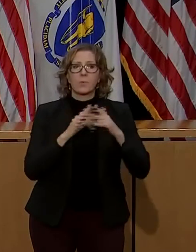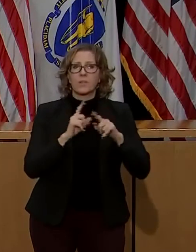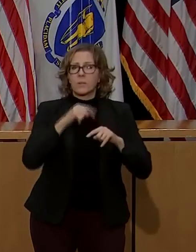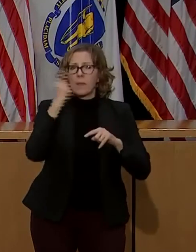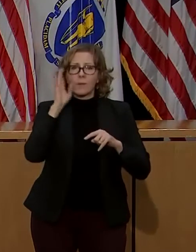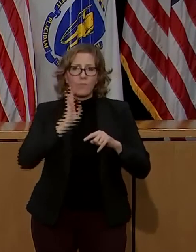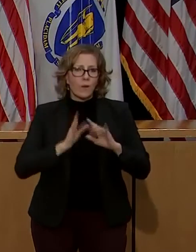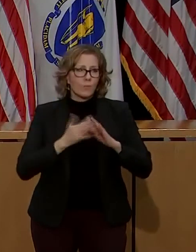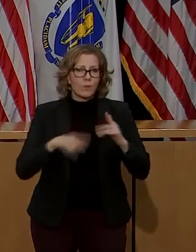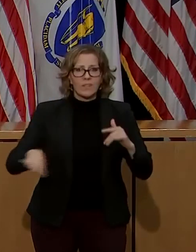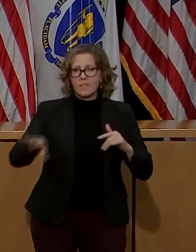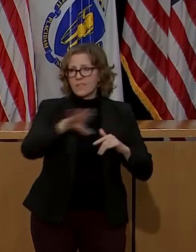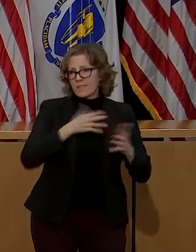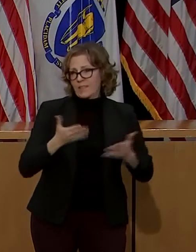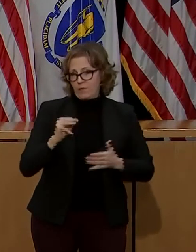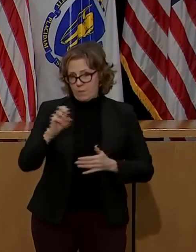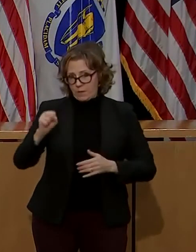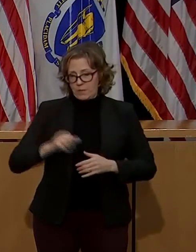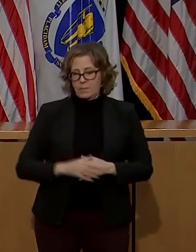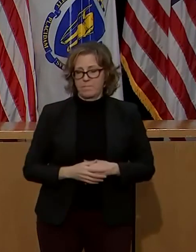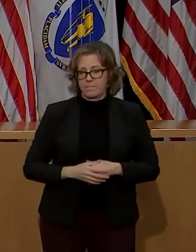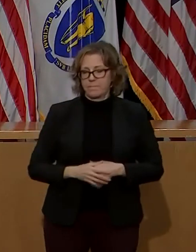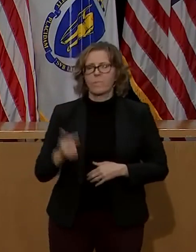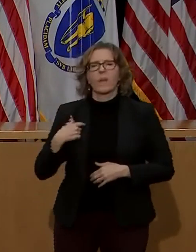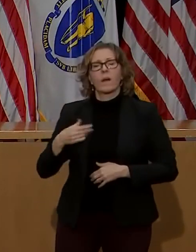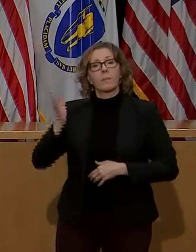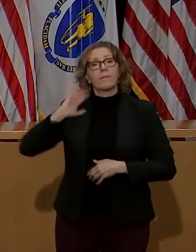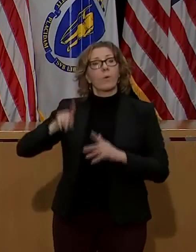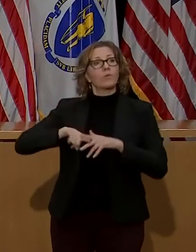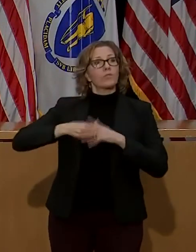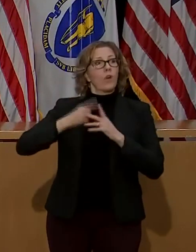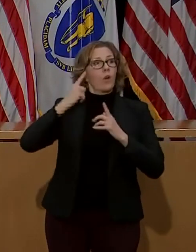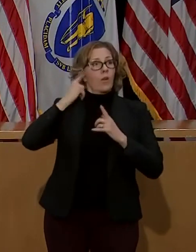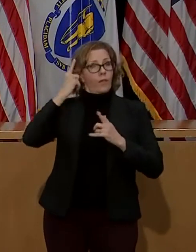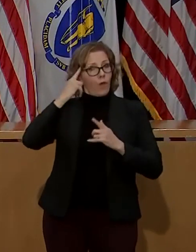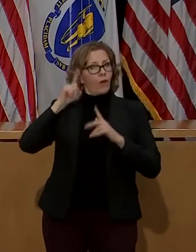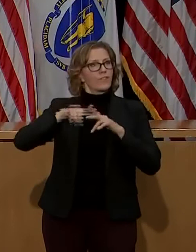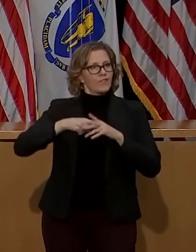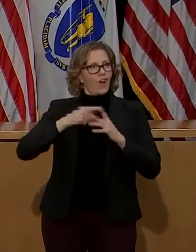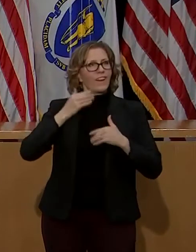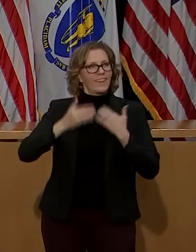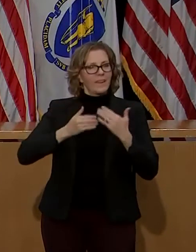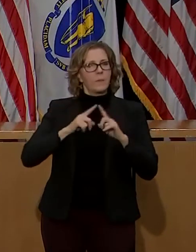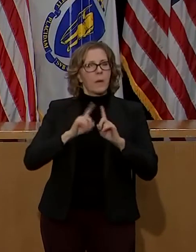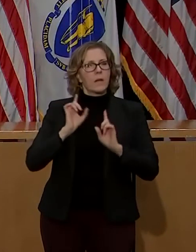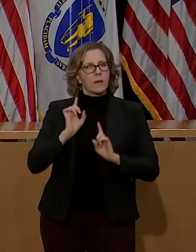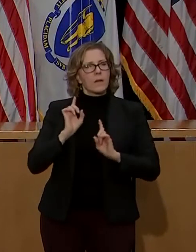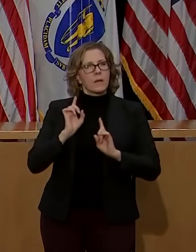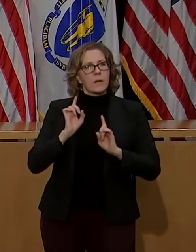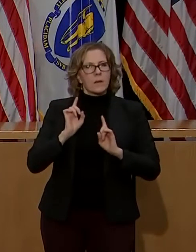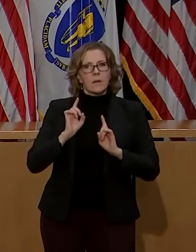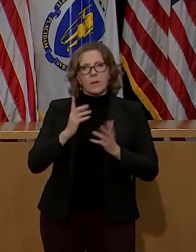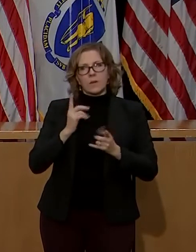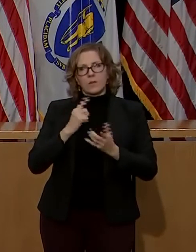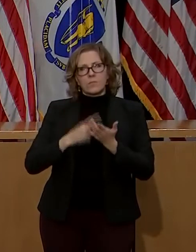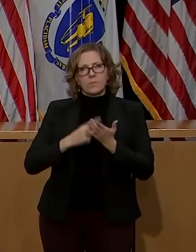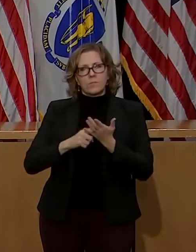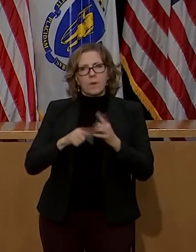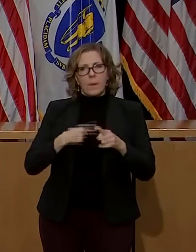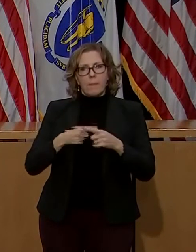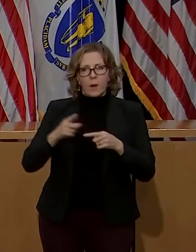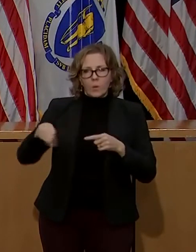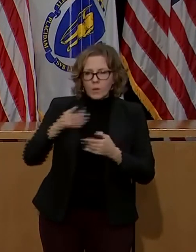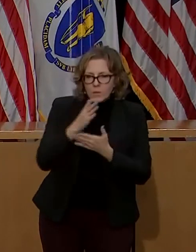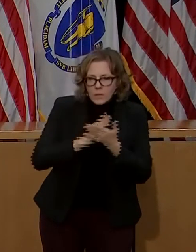I thought I'd start today with where I originally intended ending, which is to the hesitancy that exists in